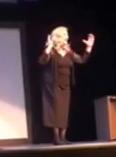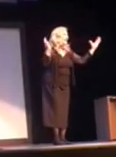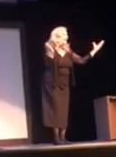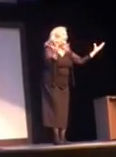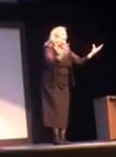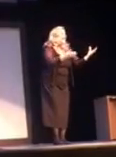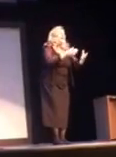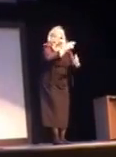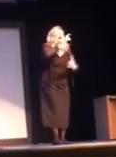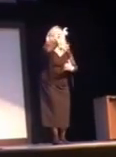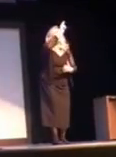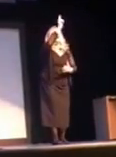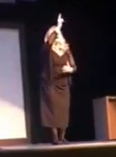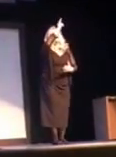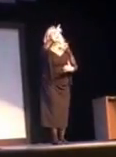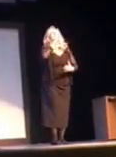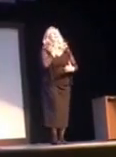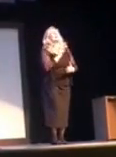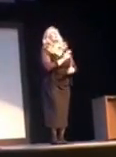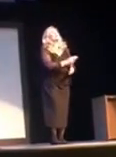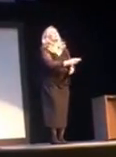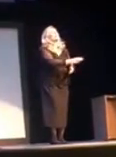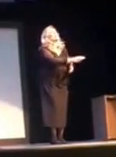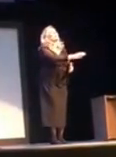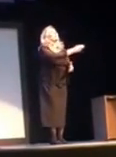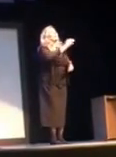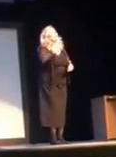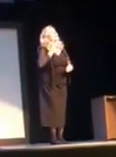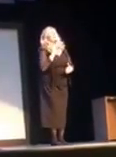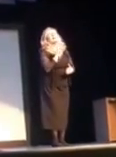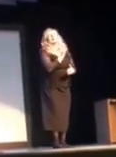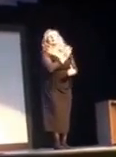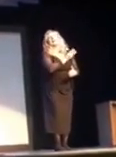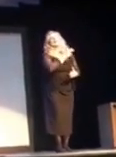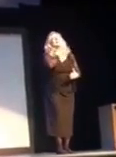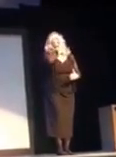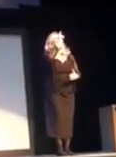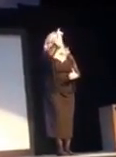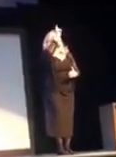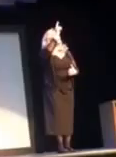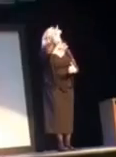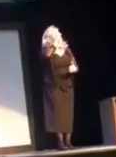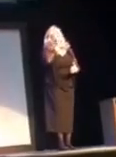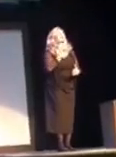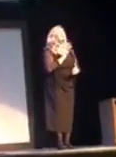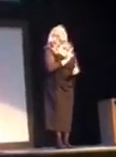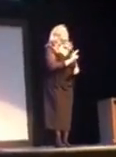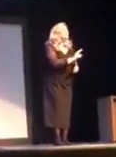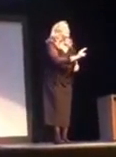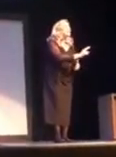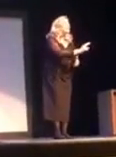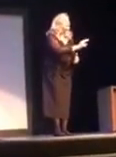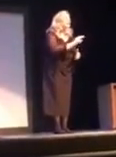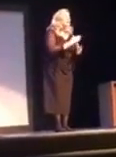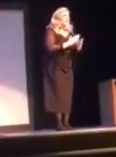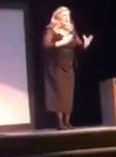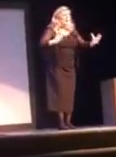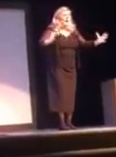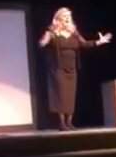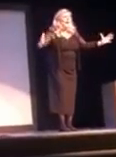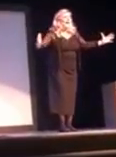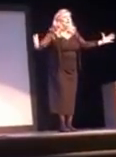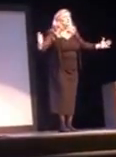We honor you. We honor you.